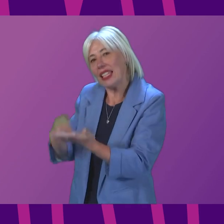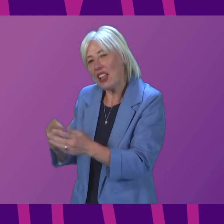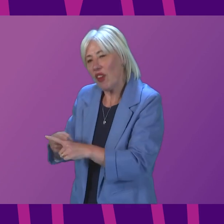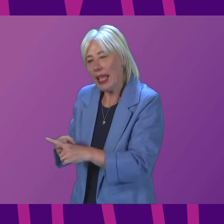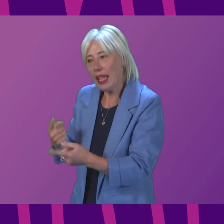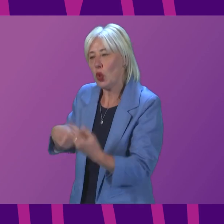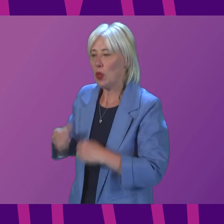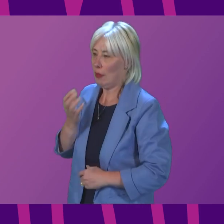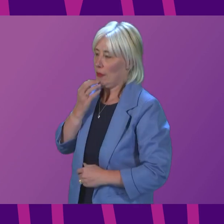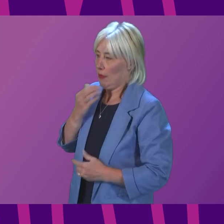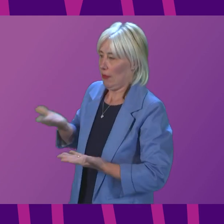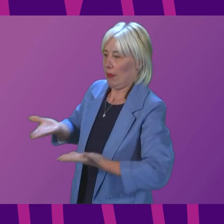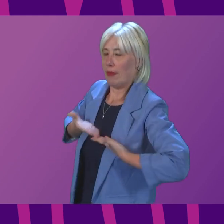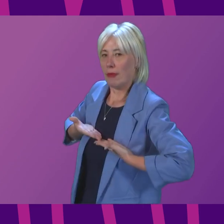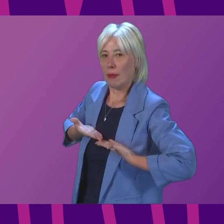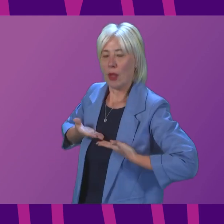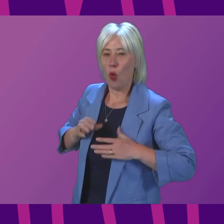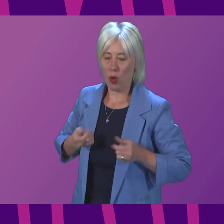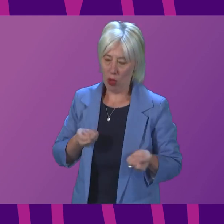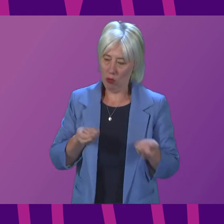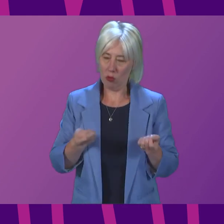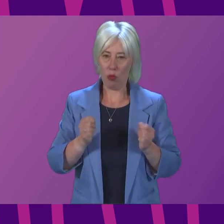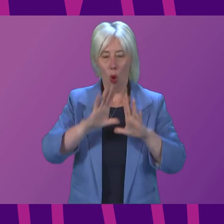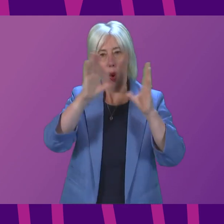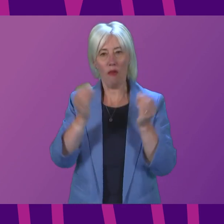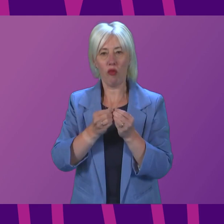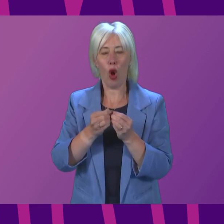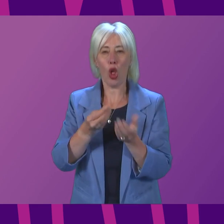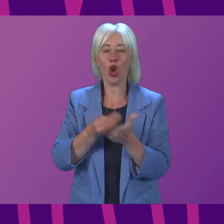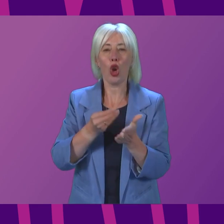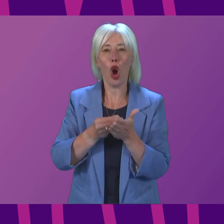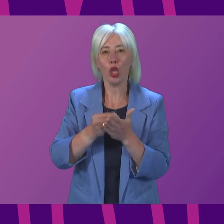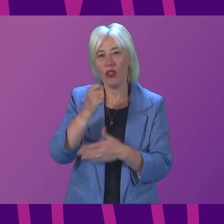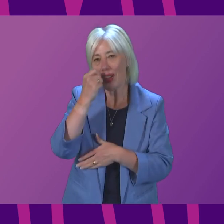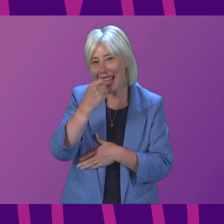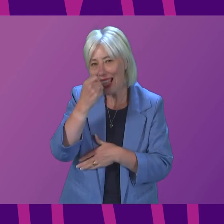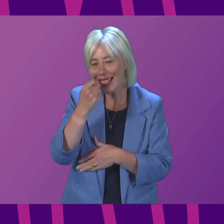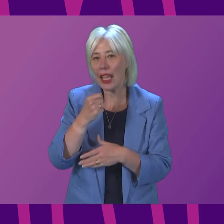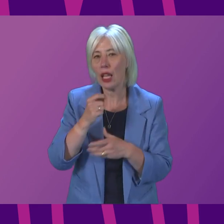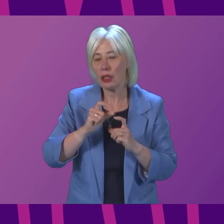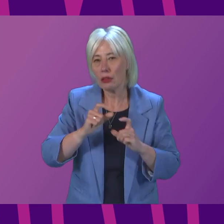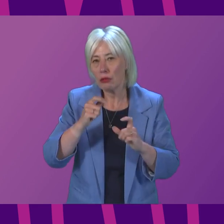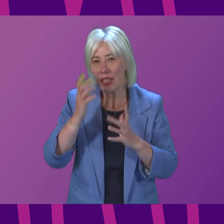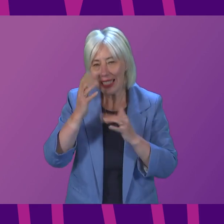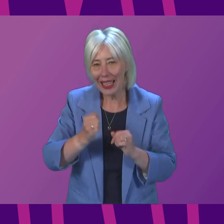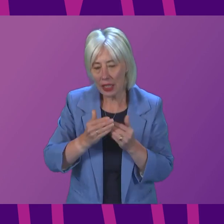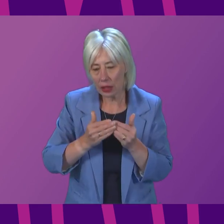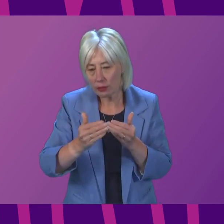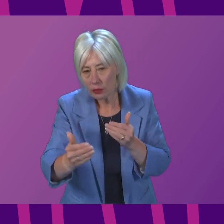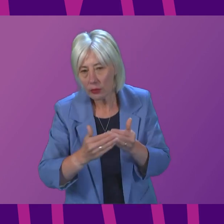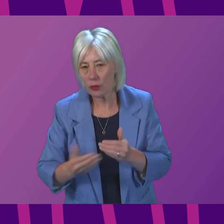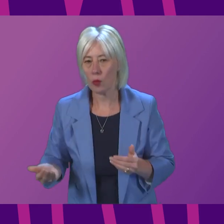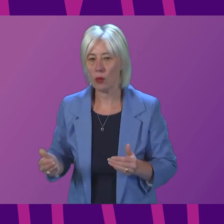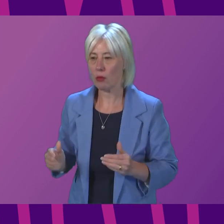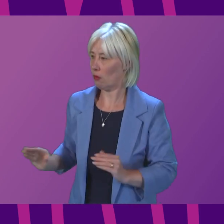We will continue to assess the overall cost of testing over the next period. If